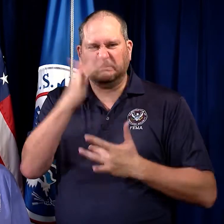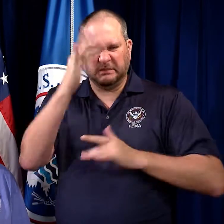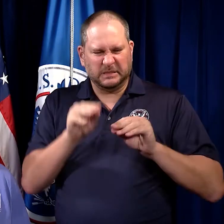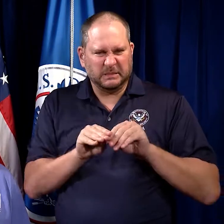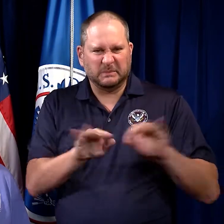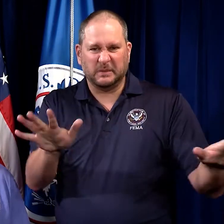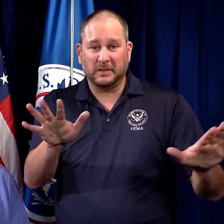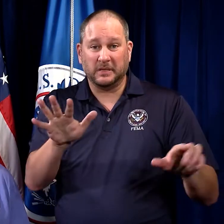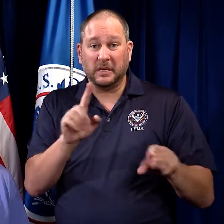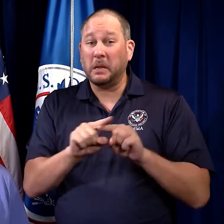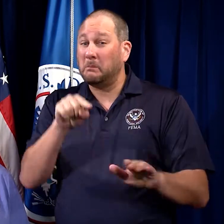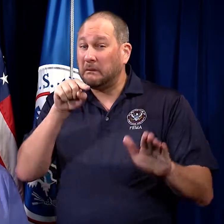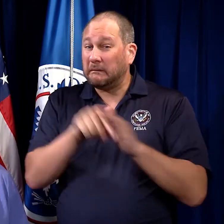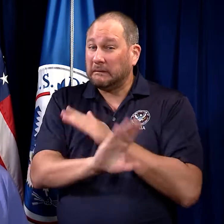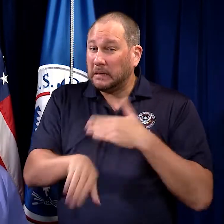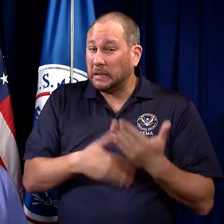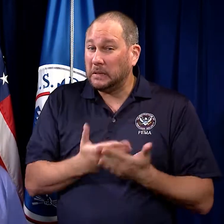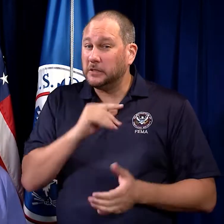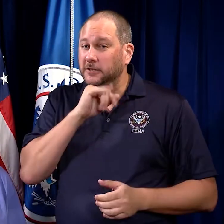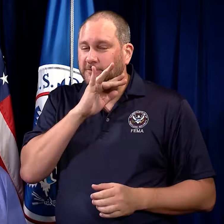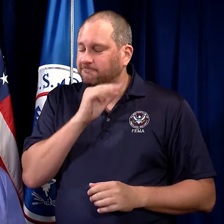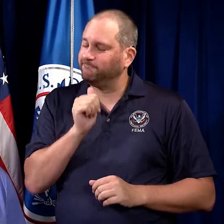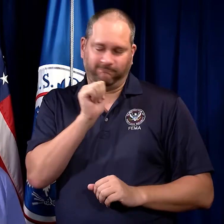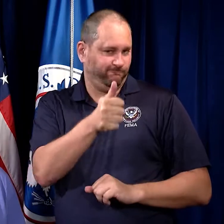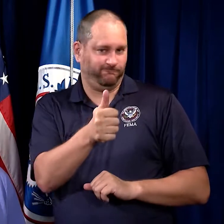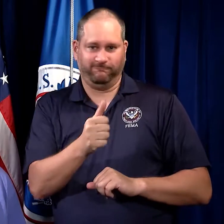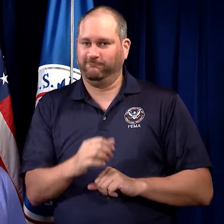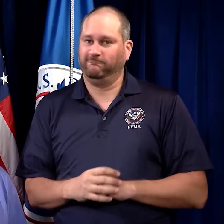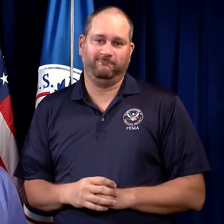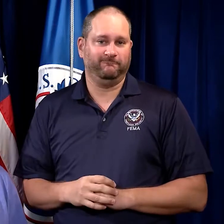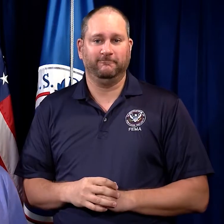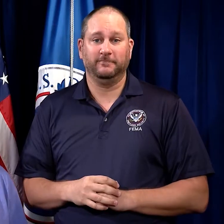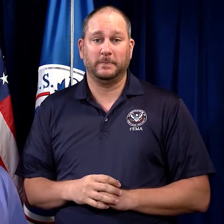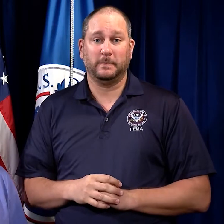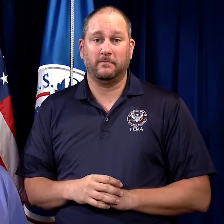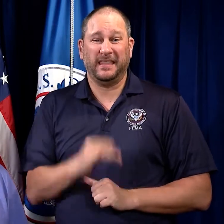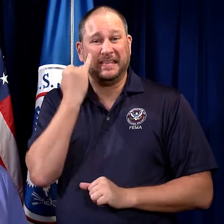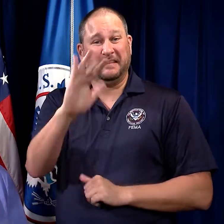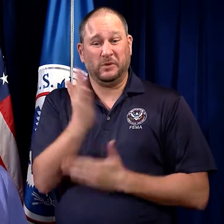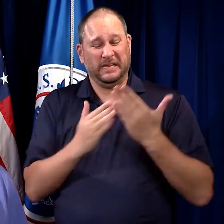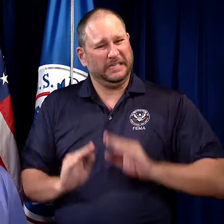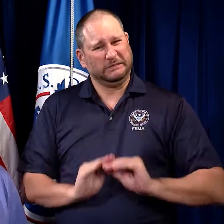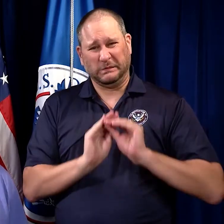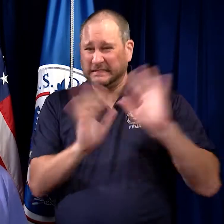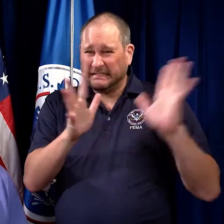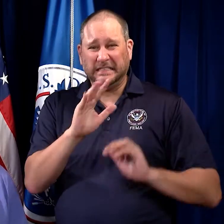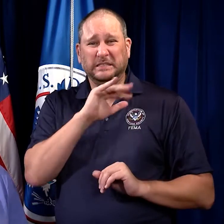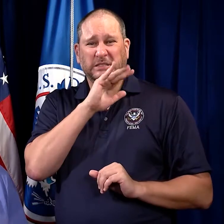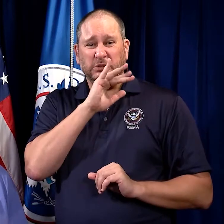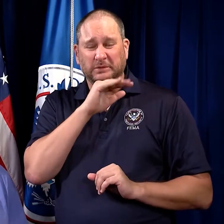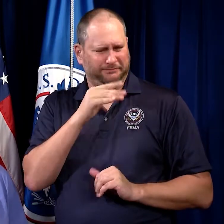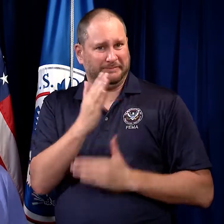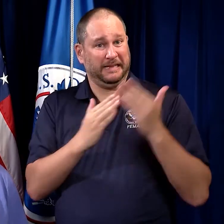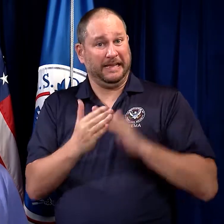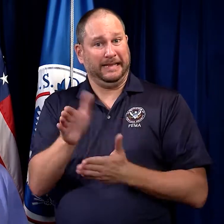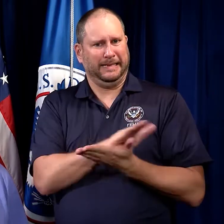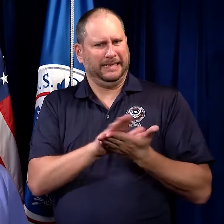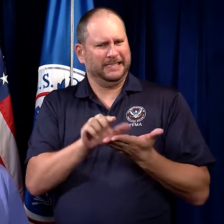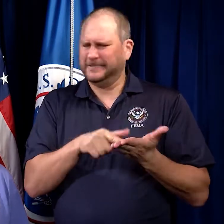of germs on your hands, but it does not get rid of all the germs. If your hands are clearly dirty, do not use